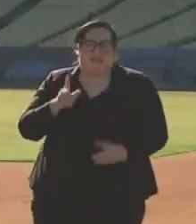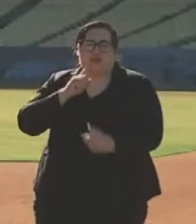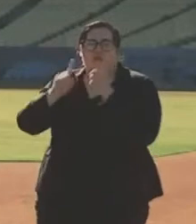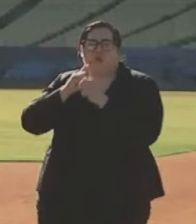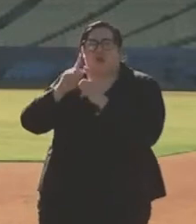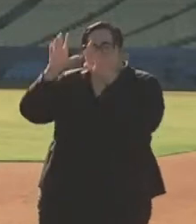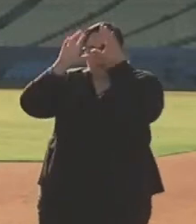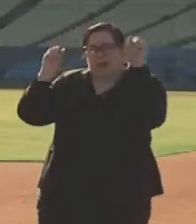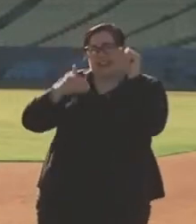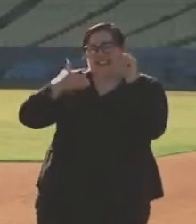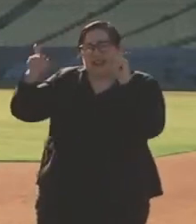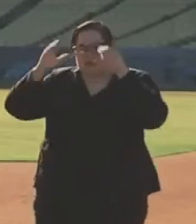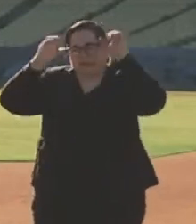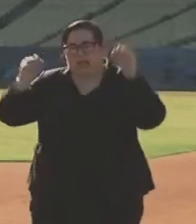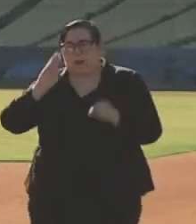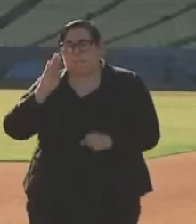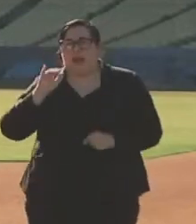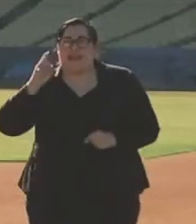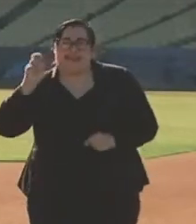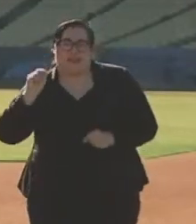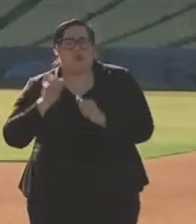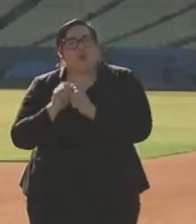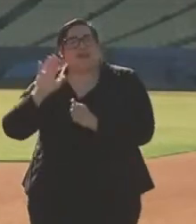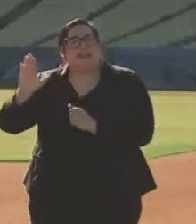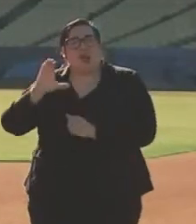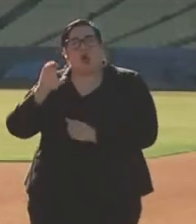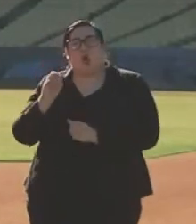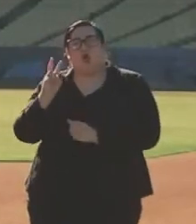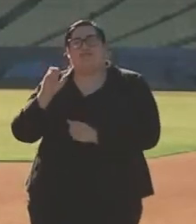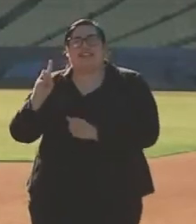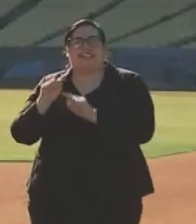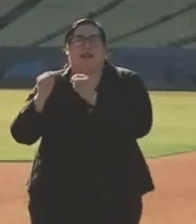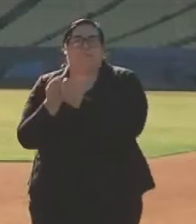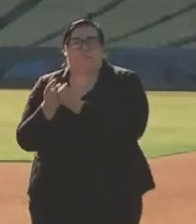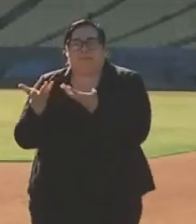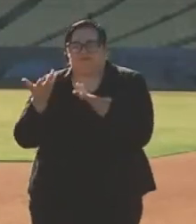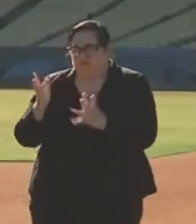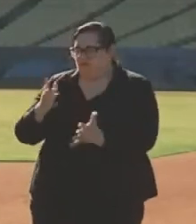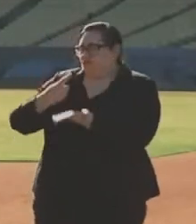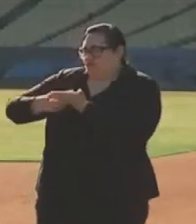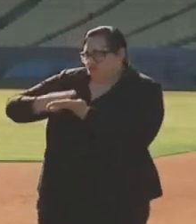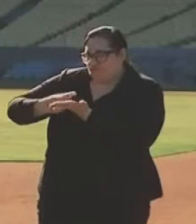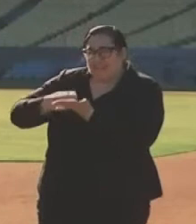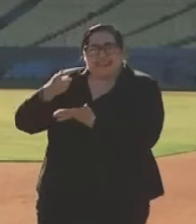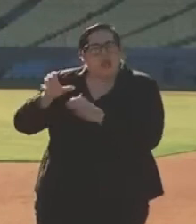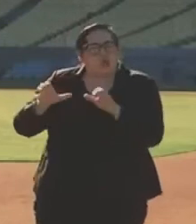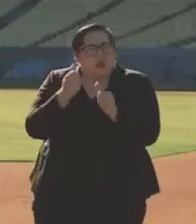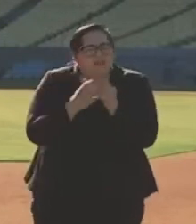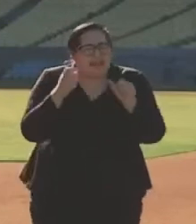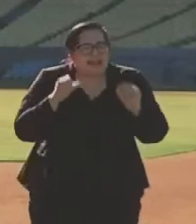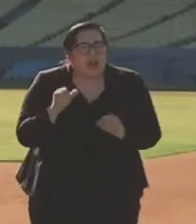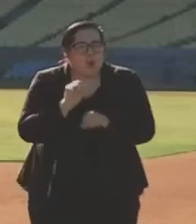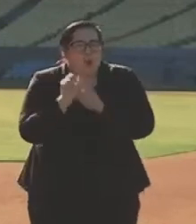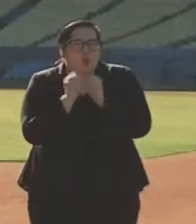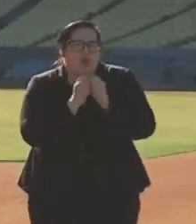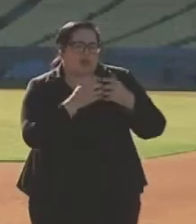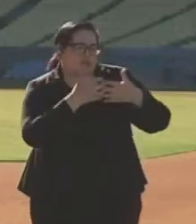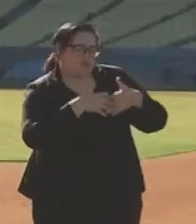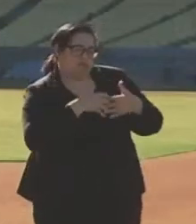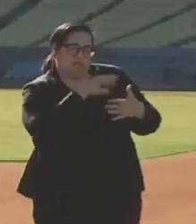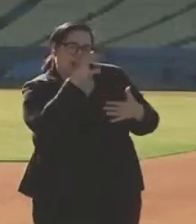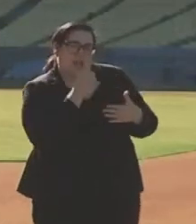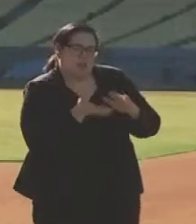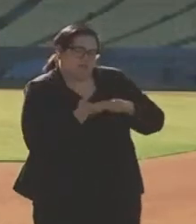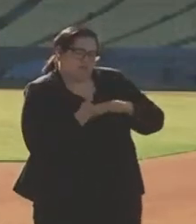President-elect Biden yesterday with his COVID team as well. And I know that they are going to do everything they can to work with manufacturers to ramp